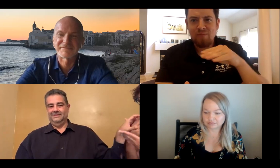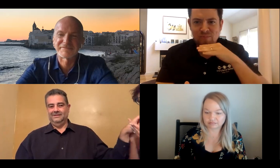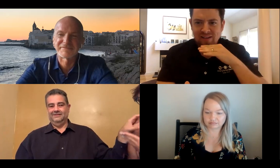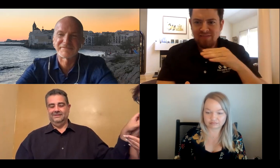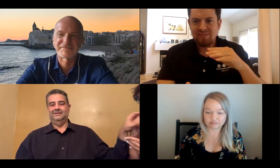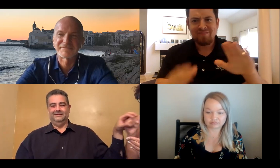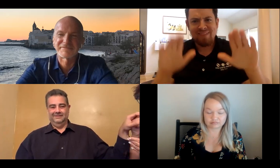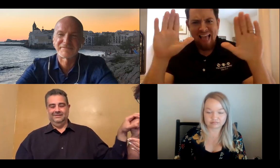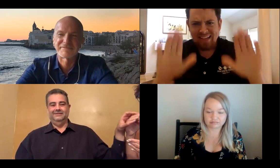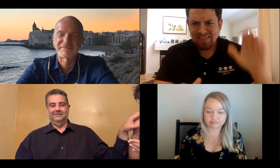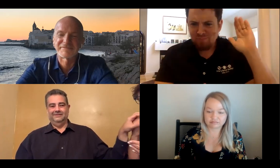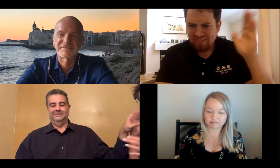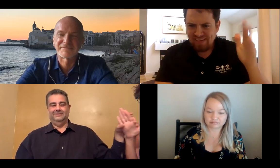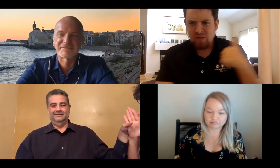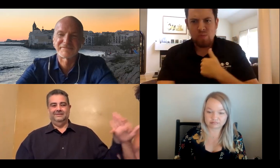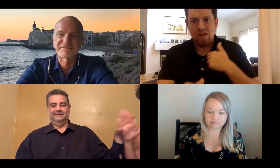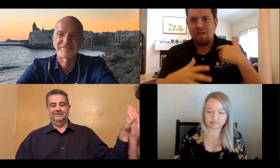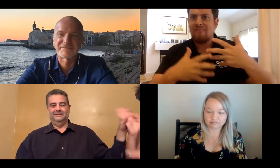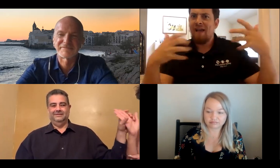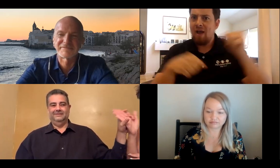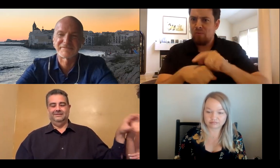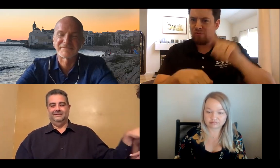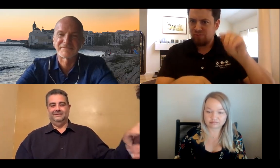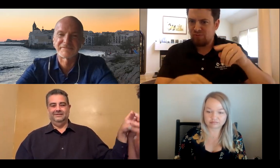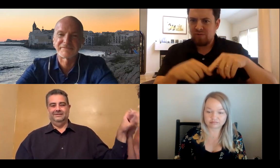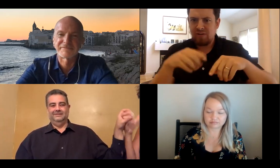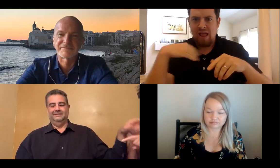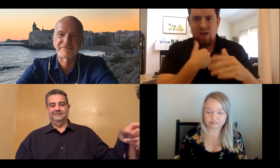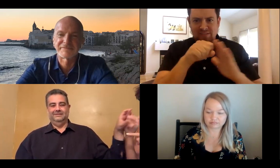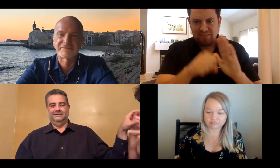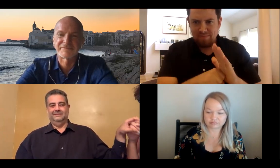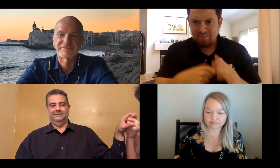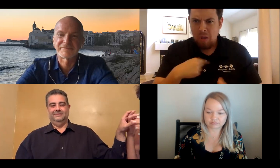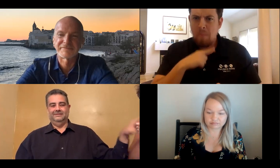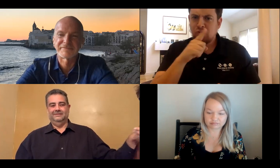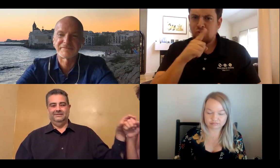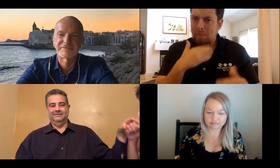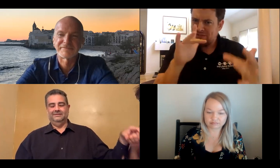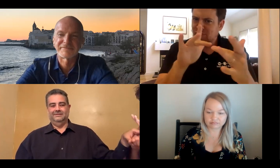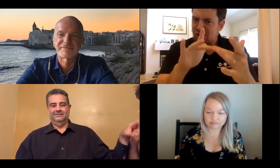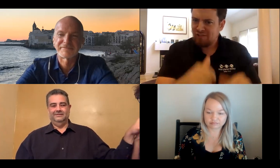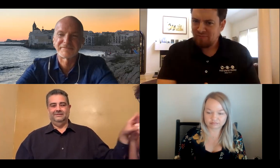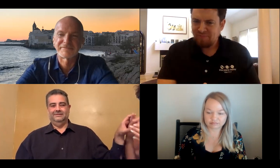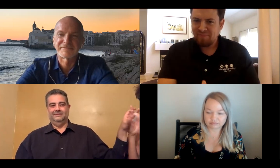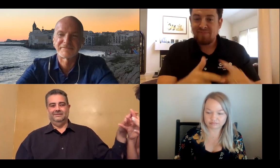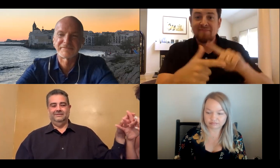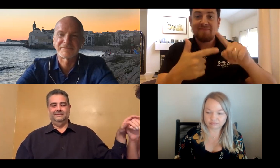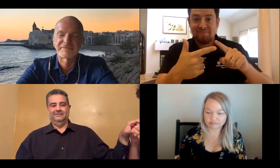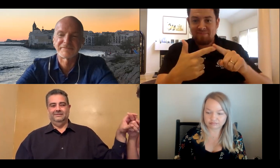that says, thank you Tor and Brian. Excellent presentation. We have a lot of work to do.